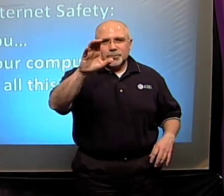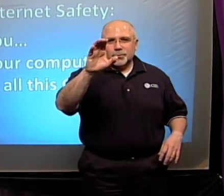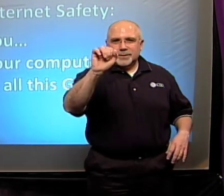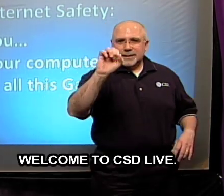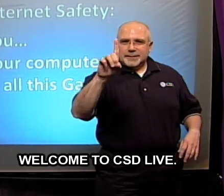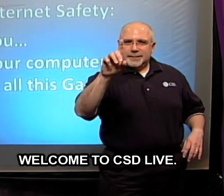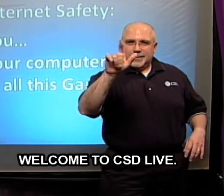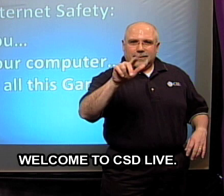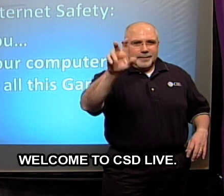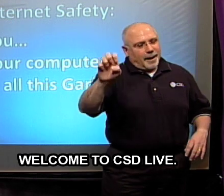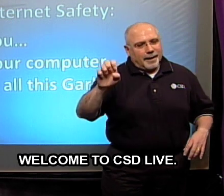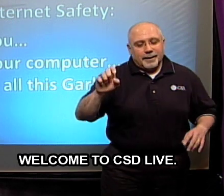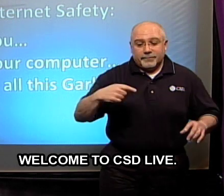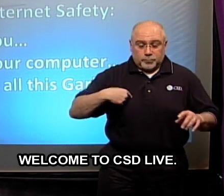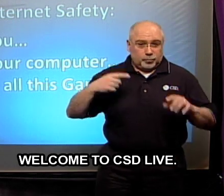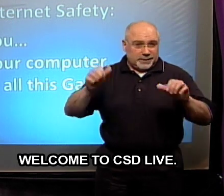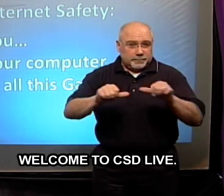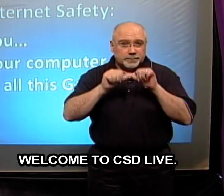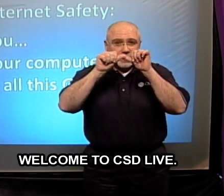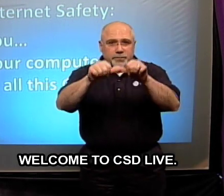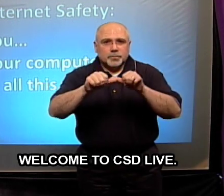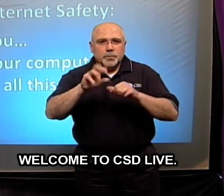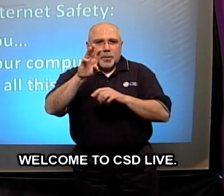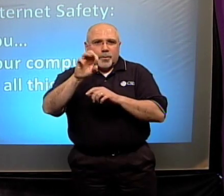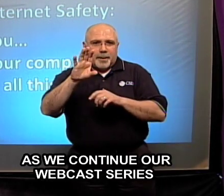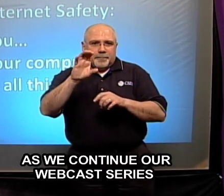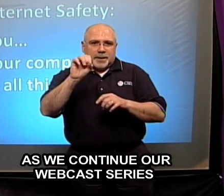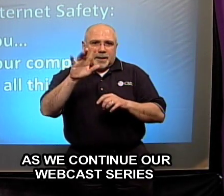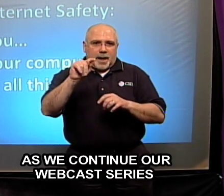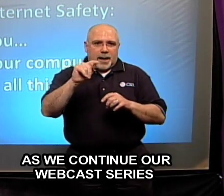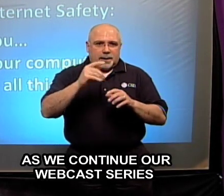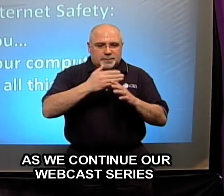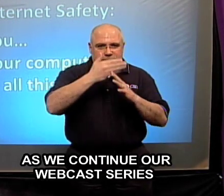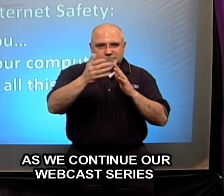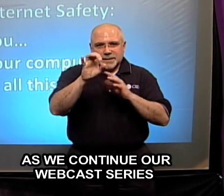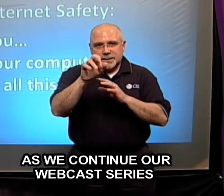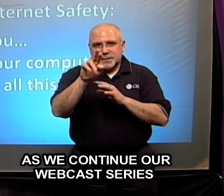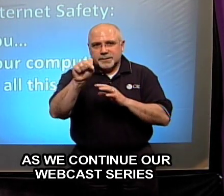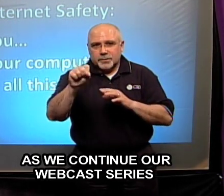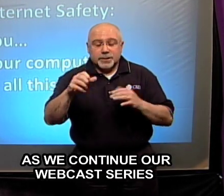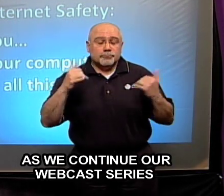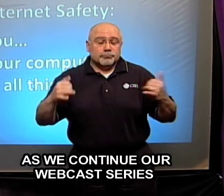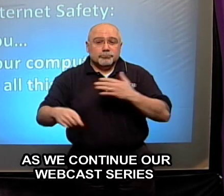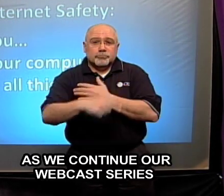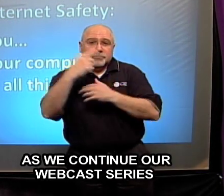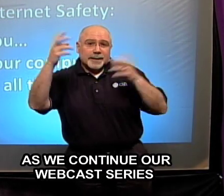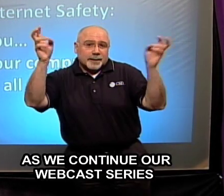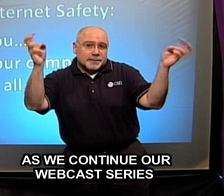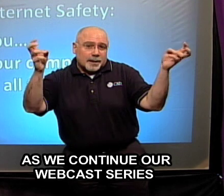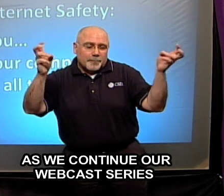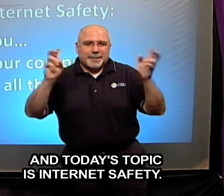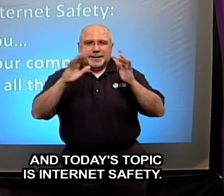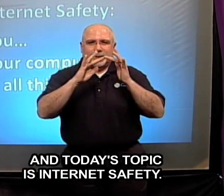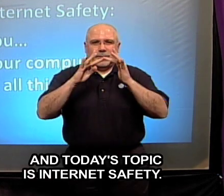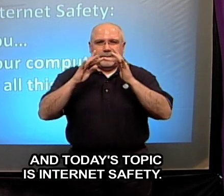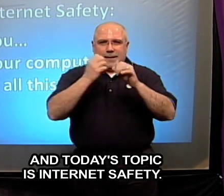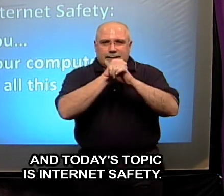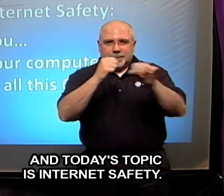Welcome to CSD live as we continue our webcast series and today's topic